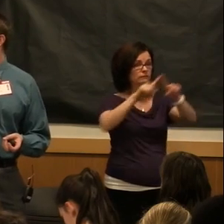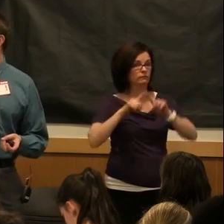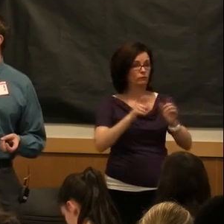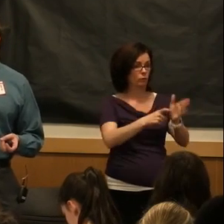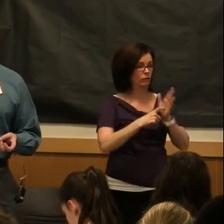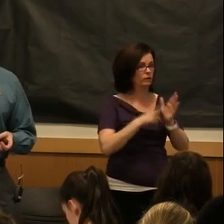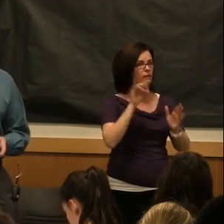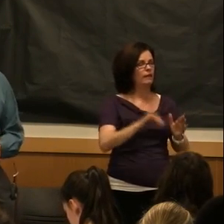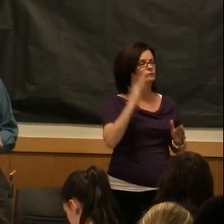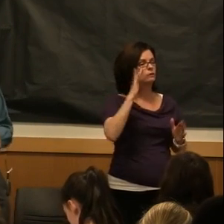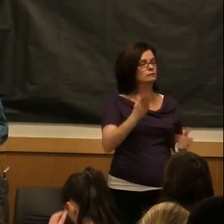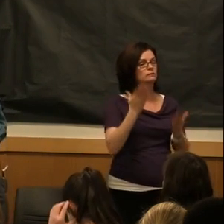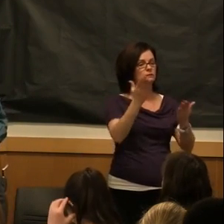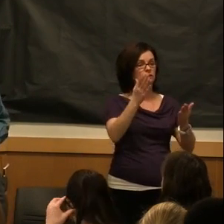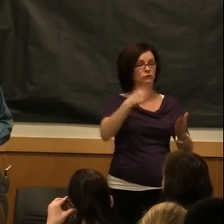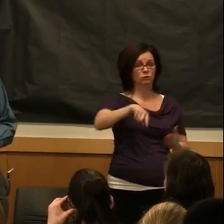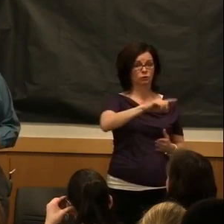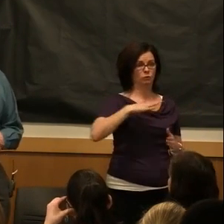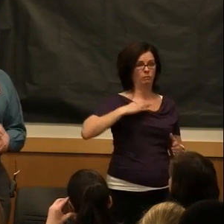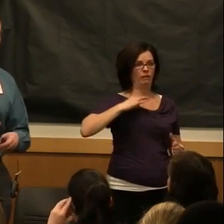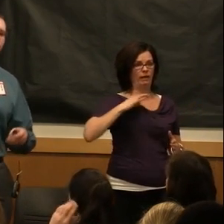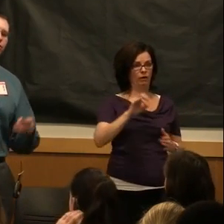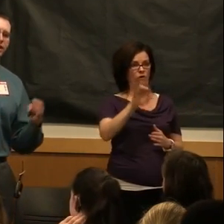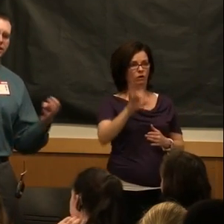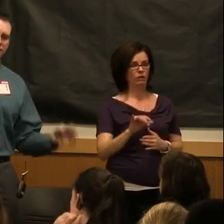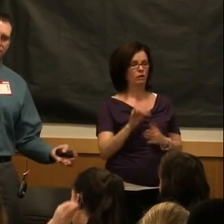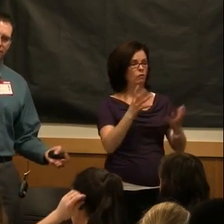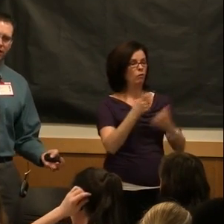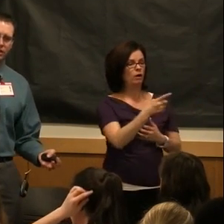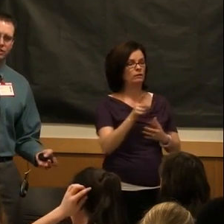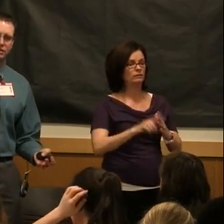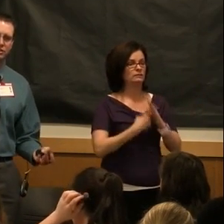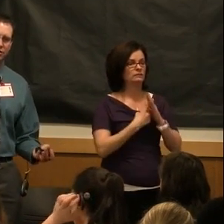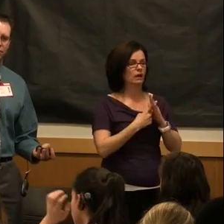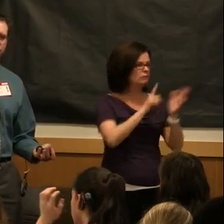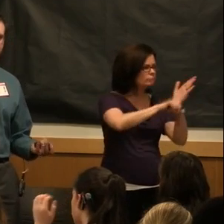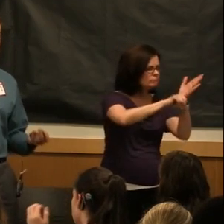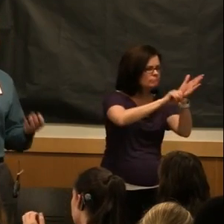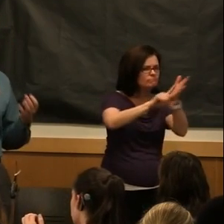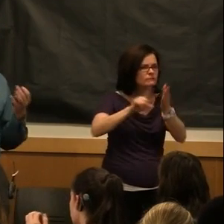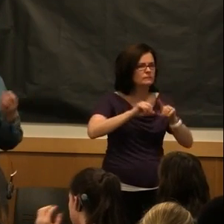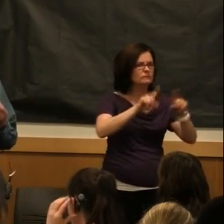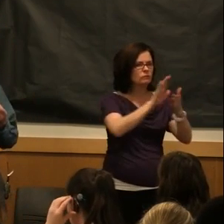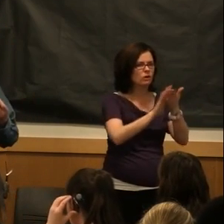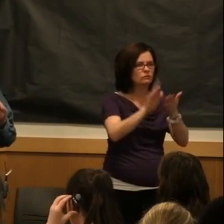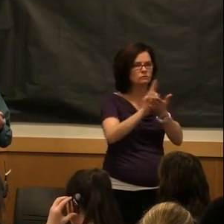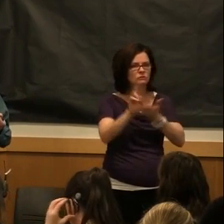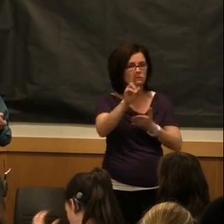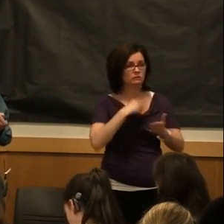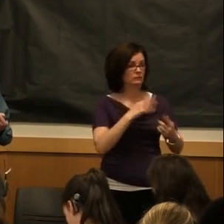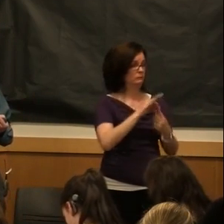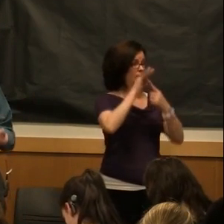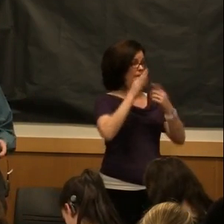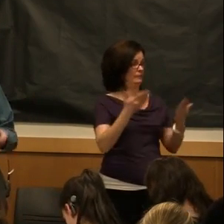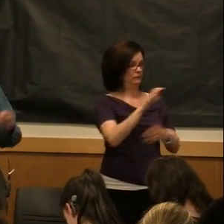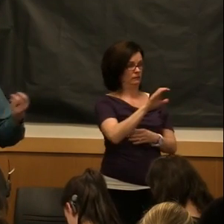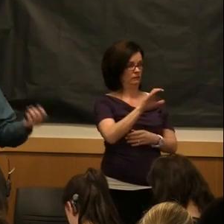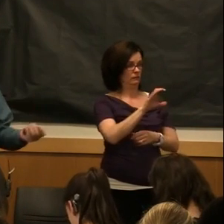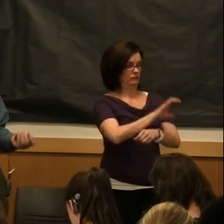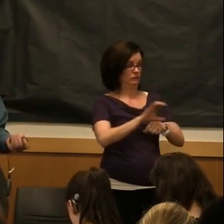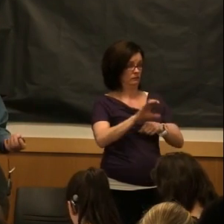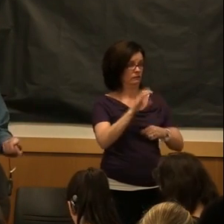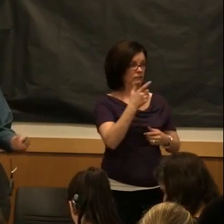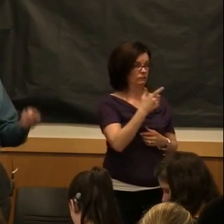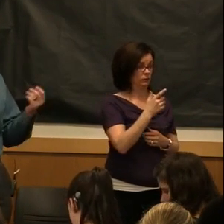That's why we suggest that you apply early. We want you to start looking at different colleges and universities, especially in the state of Colorado, because